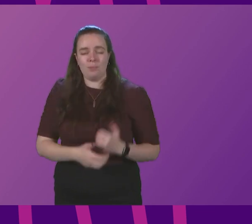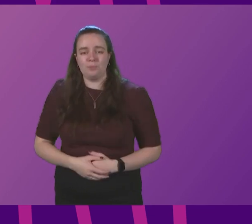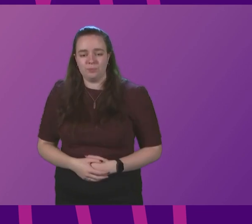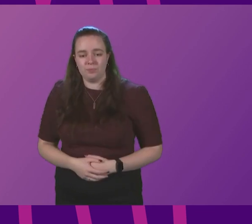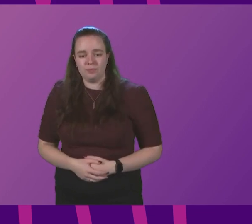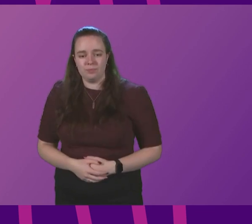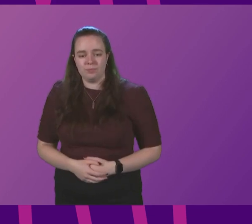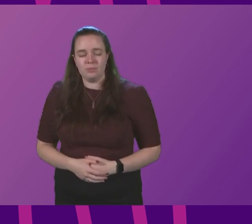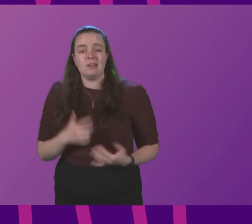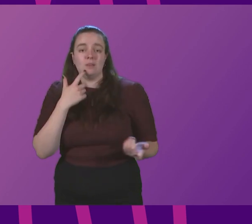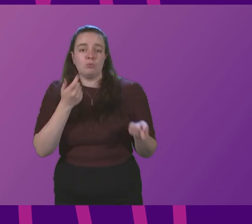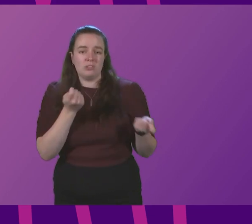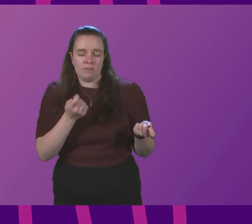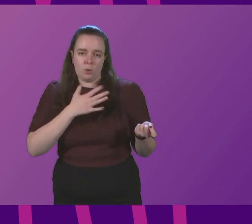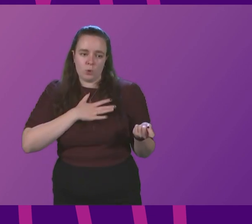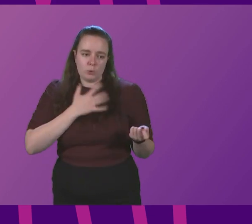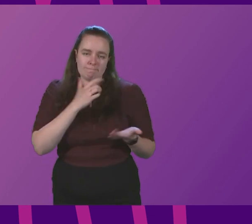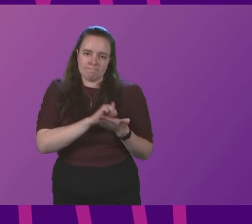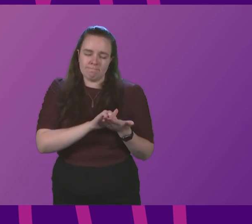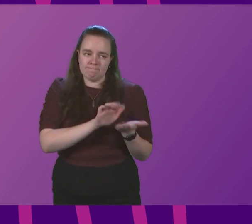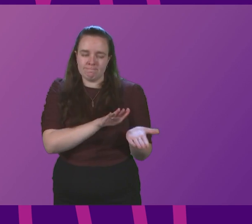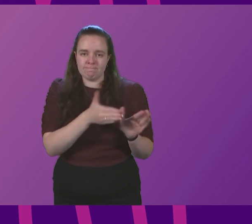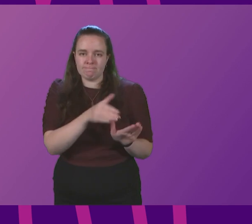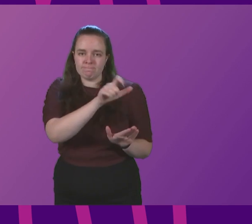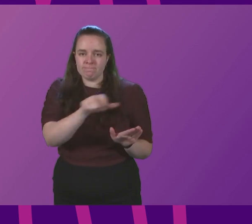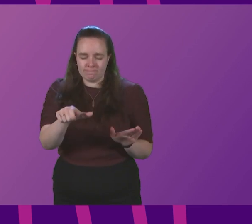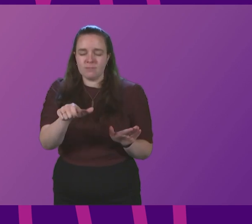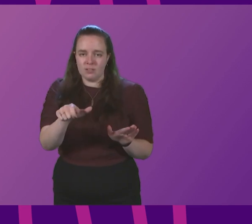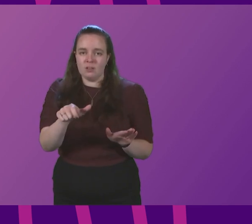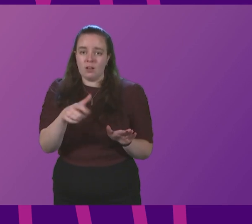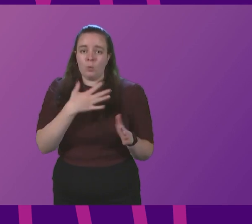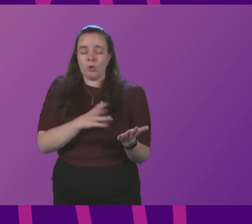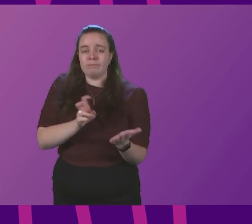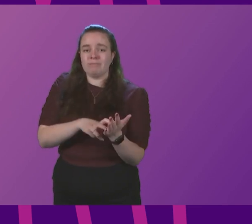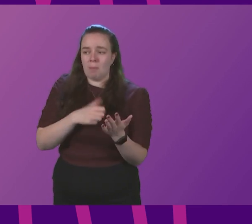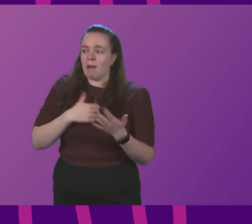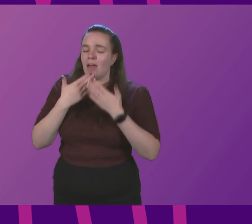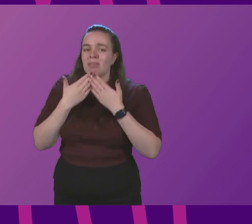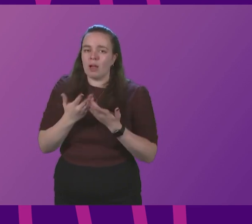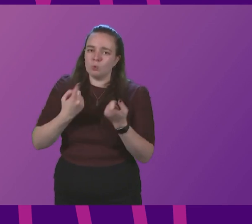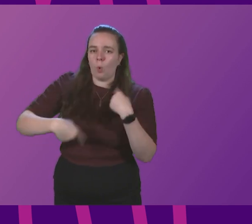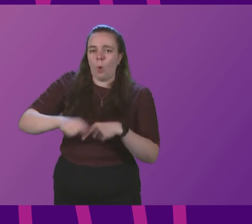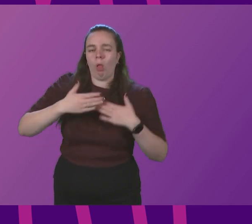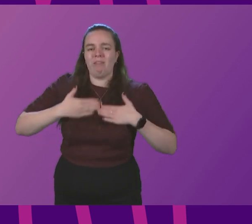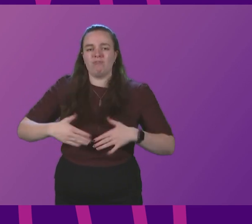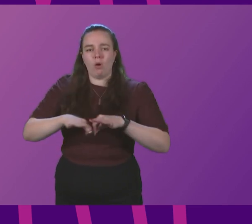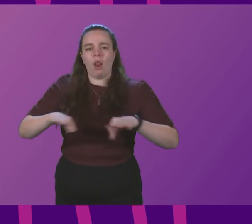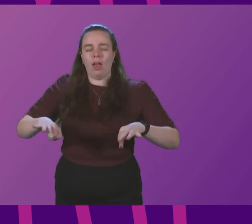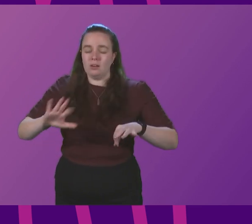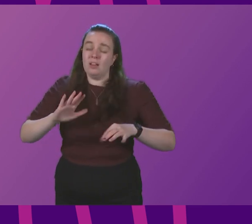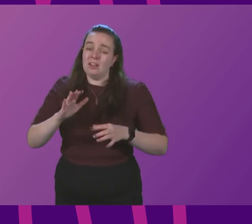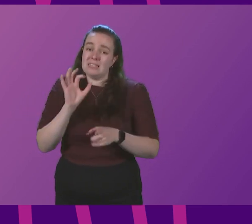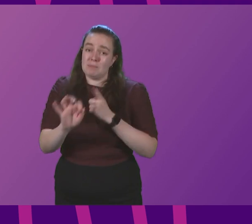Mr Officer, I send my condolences to all those who have lost a loved one. And I want to put on record my thanks to all those on the front line, in particular, all our